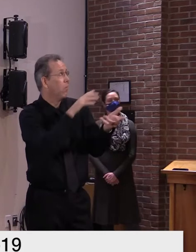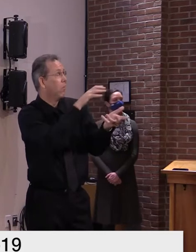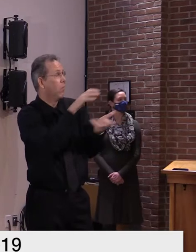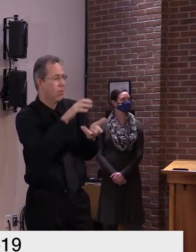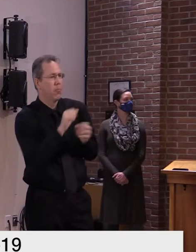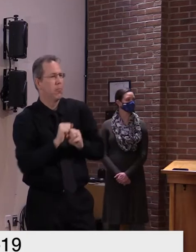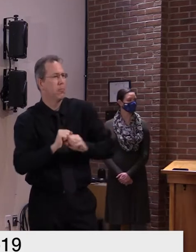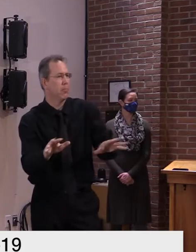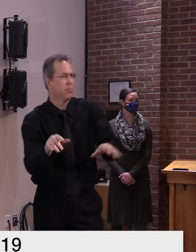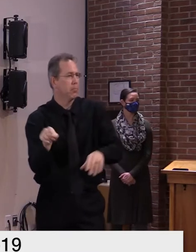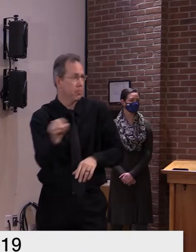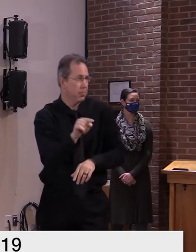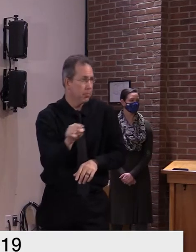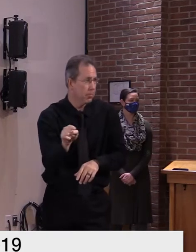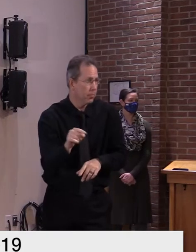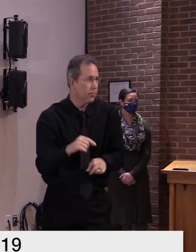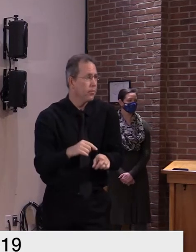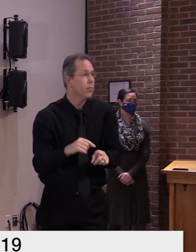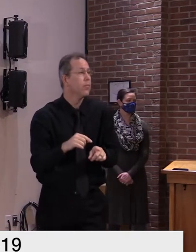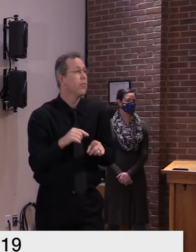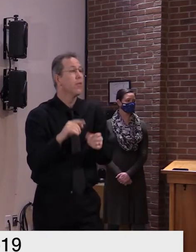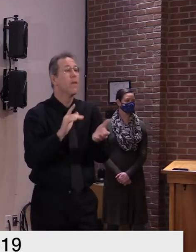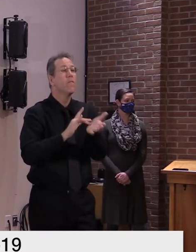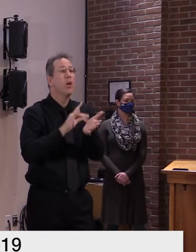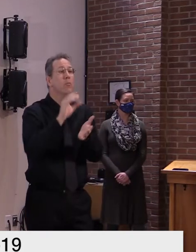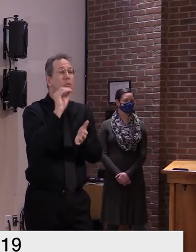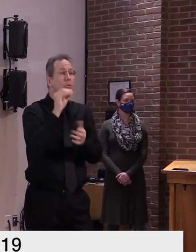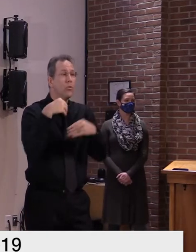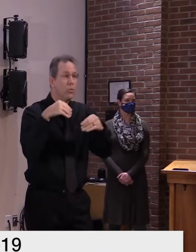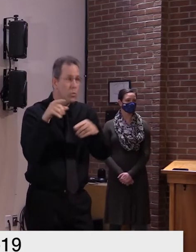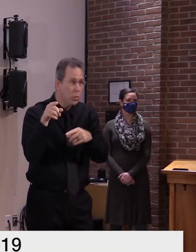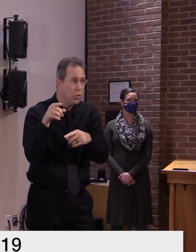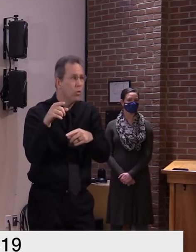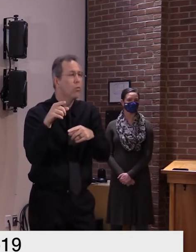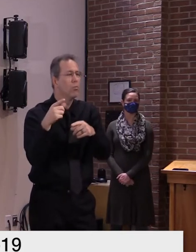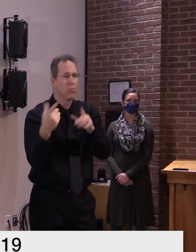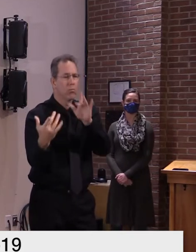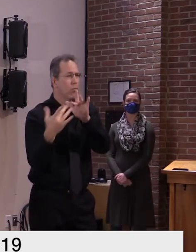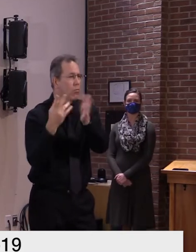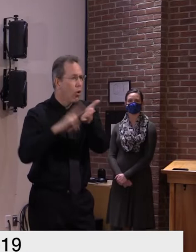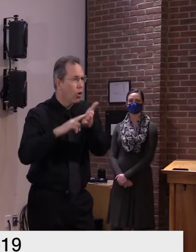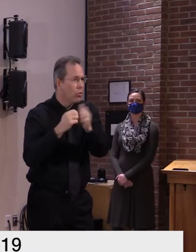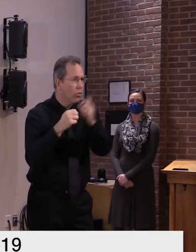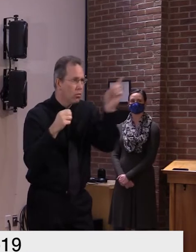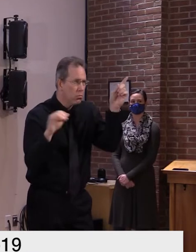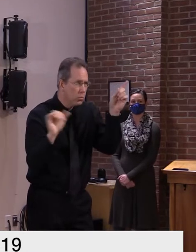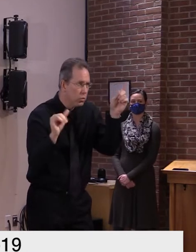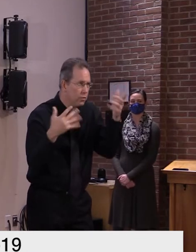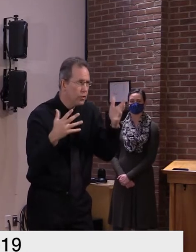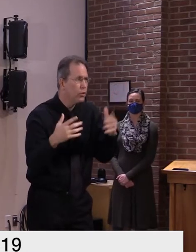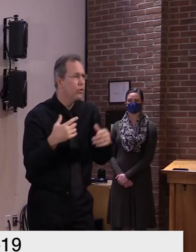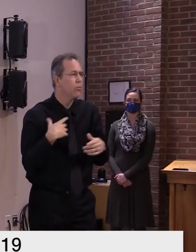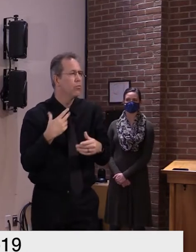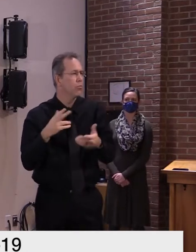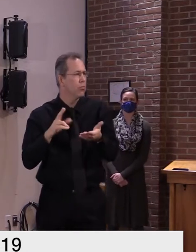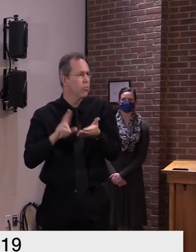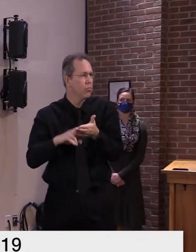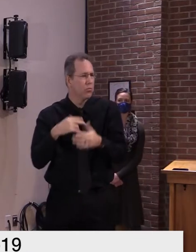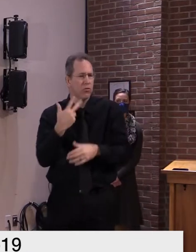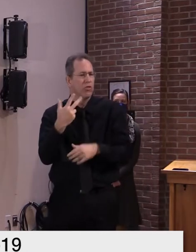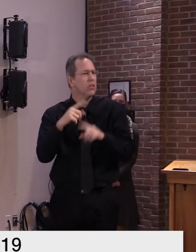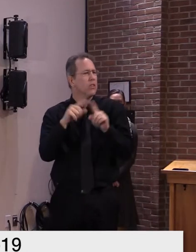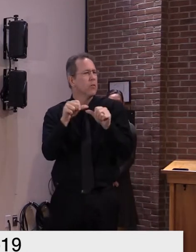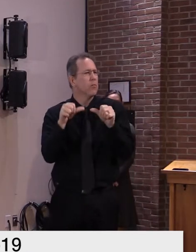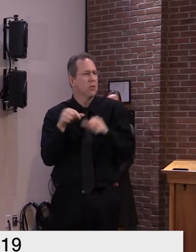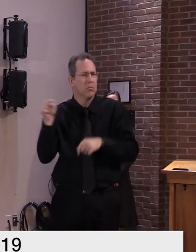pharmacies have been contracted to provide three separate uh clinics over a three-week period as more and more